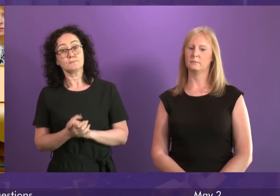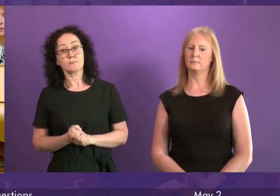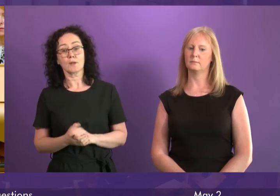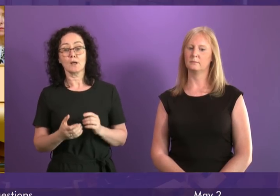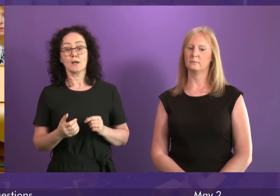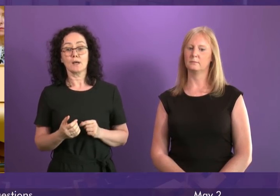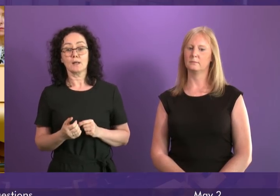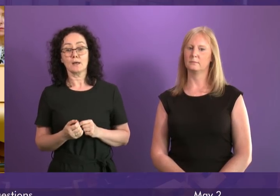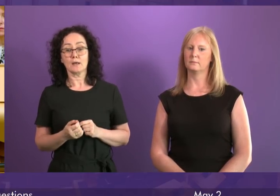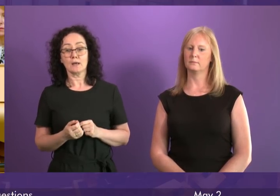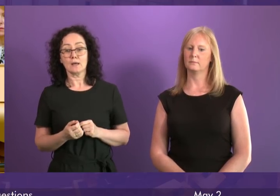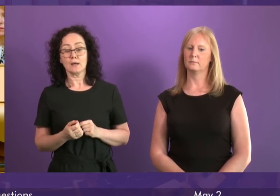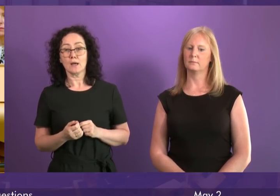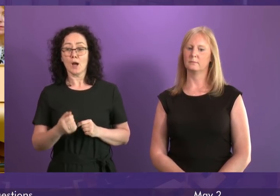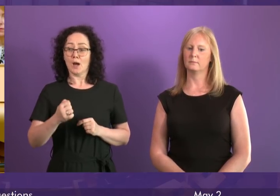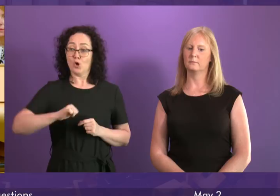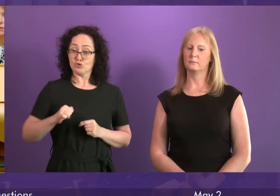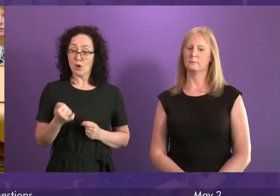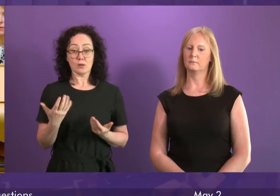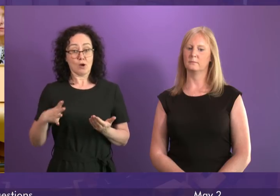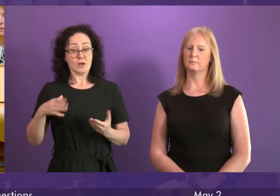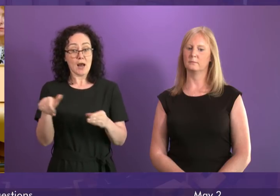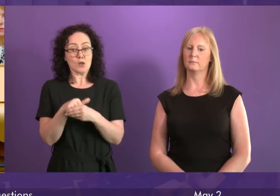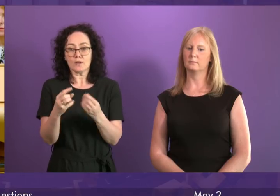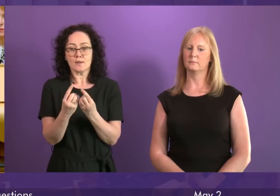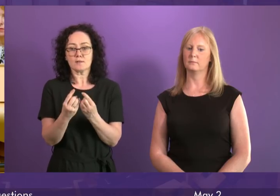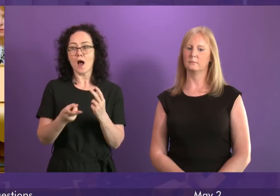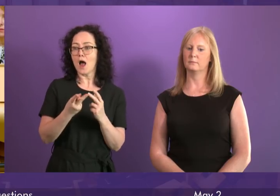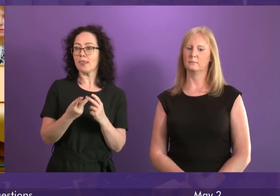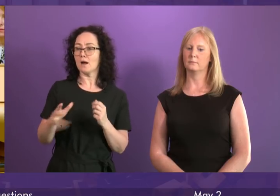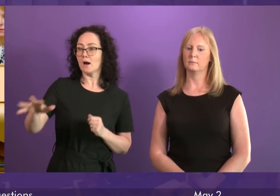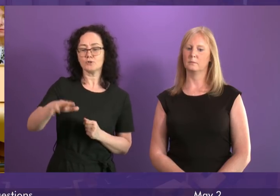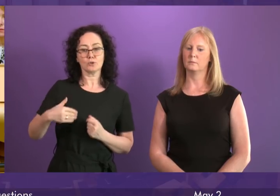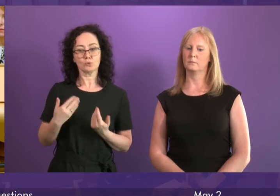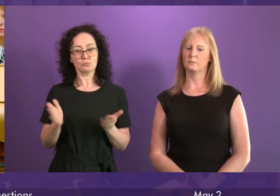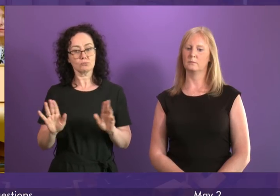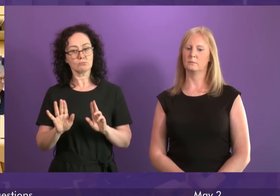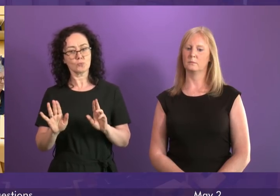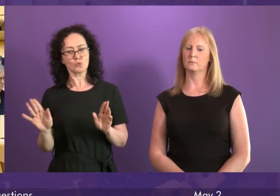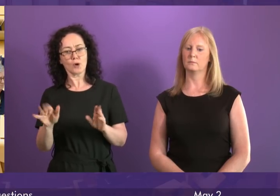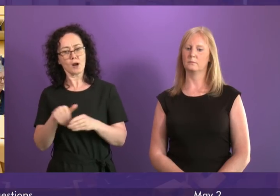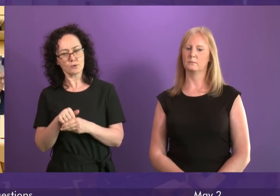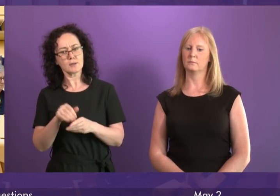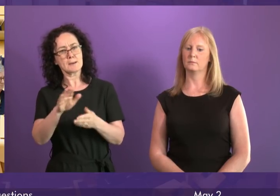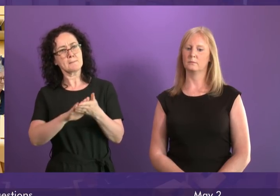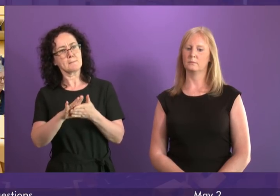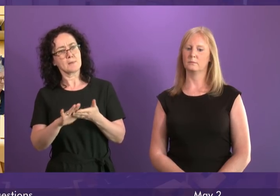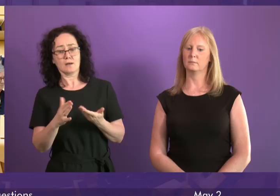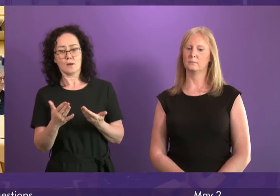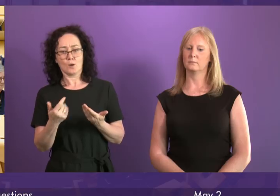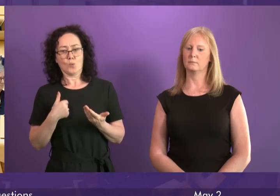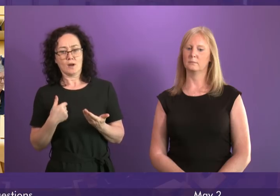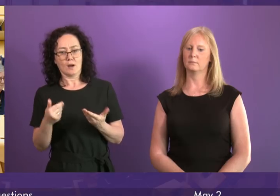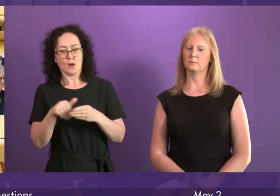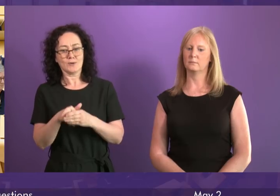we include things that other countries don't include. One of those is emissions from aviation. So if we are seeing an increase for